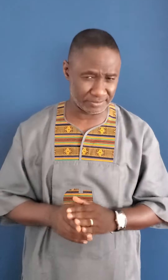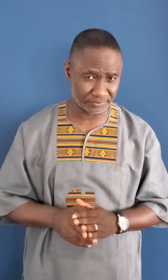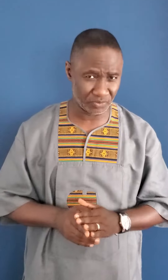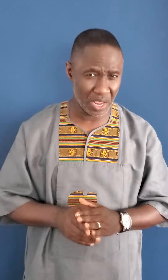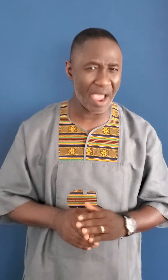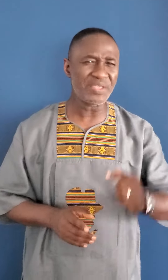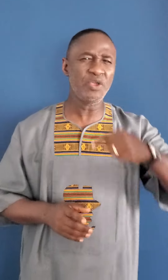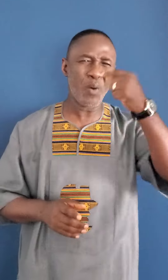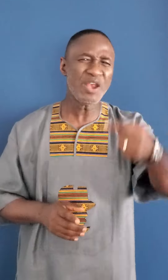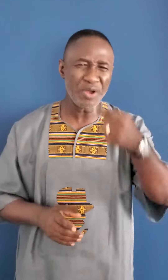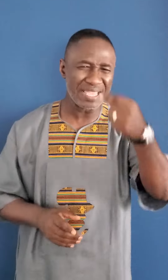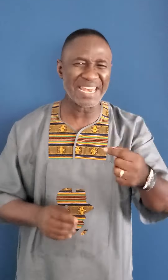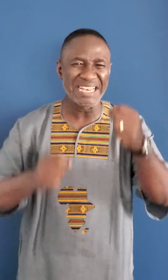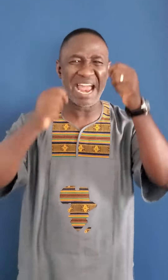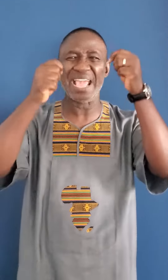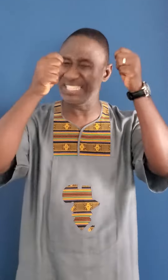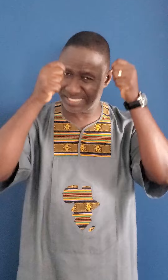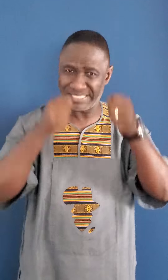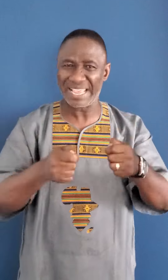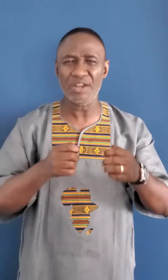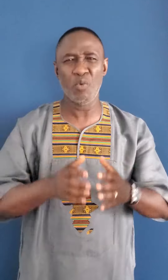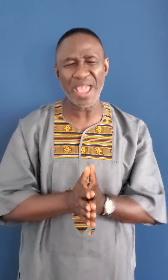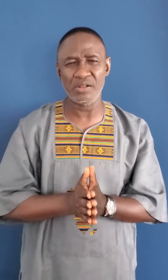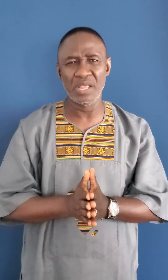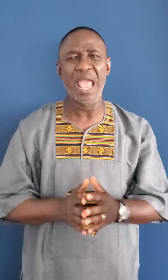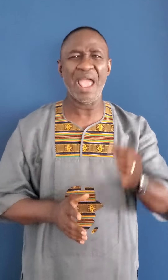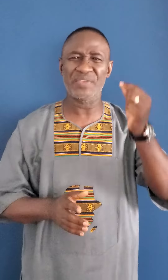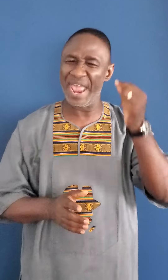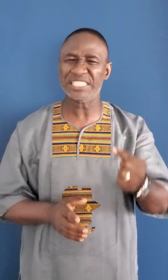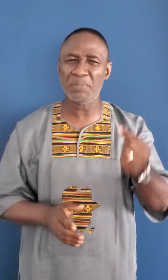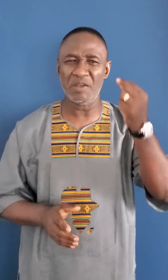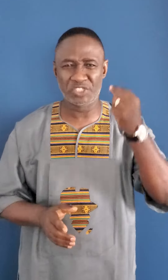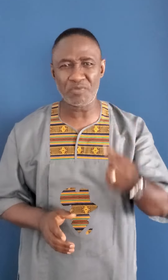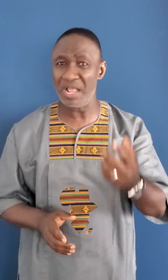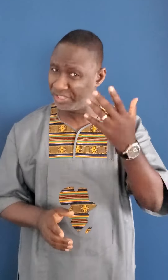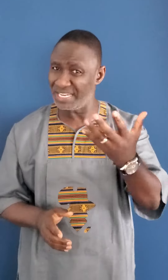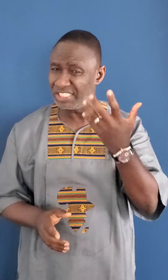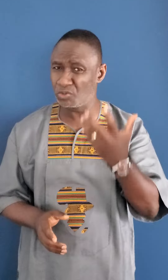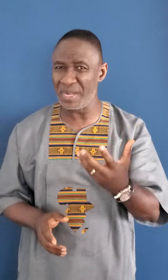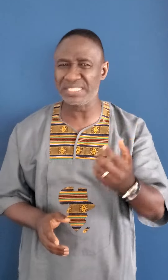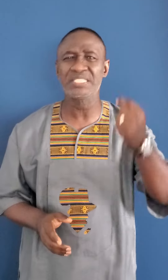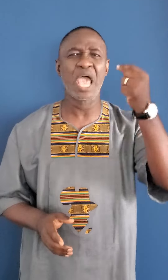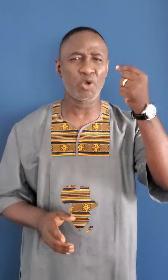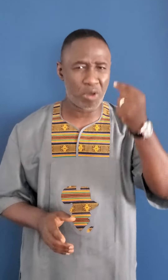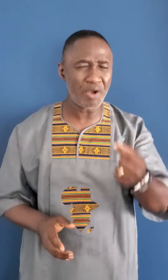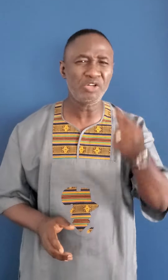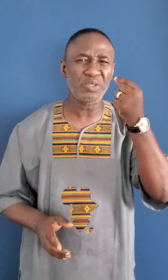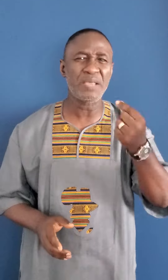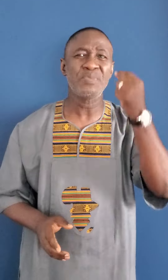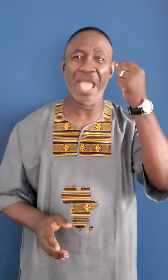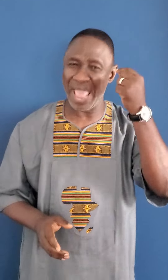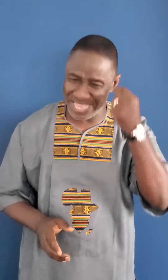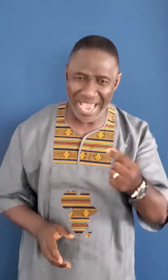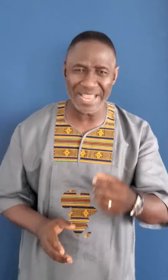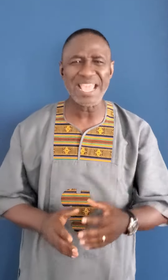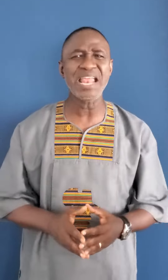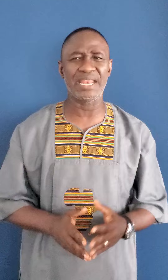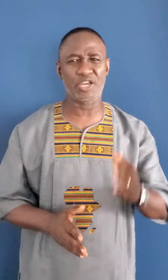and then he went on again and dug a second well and the headsman of jerah genesis 26 quarreled with him yet again and he